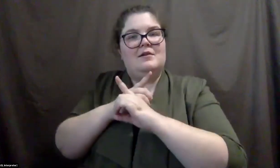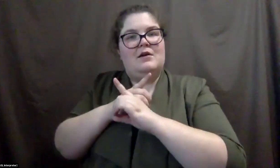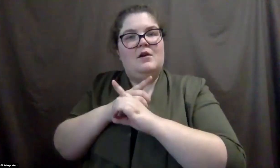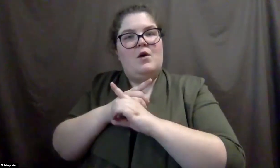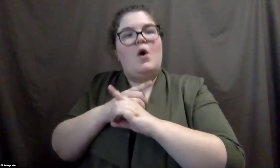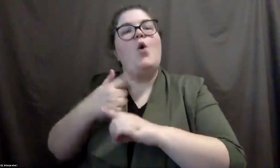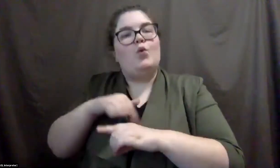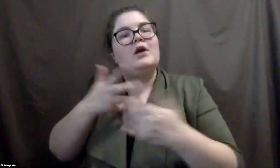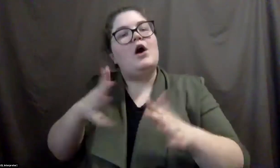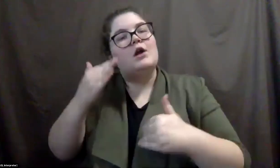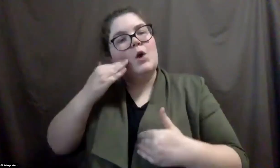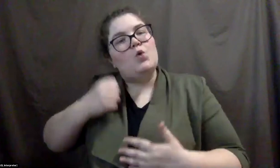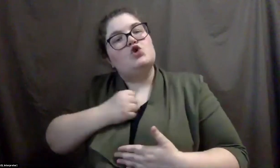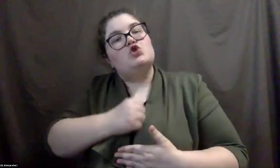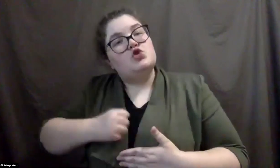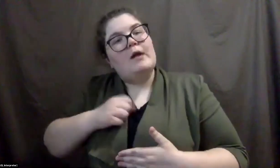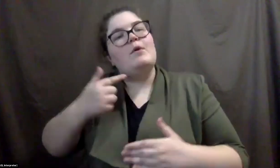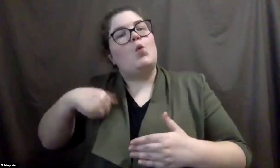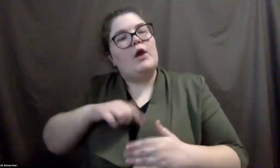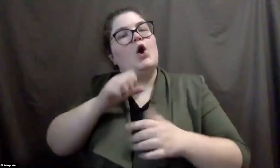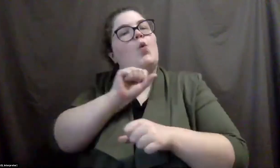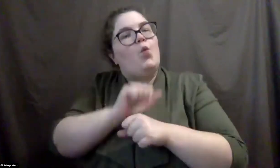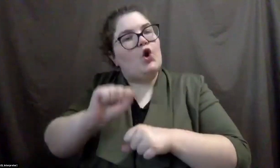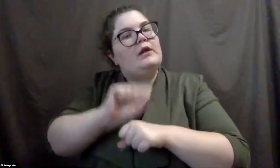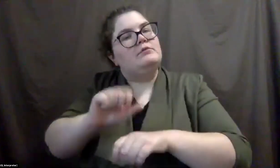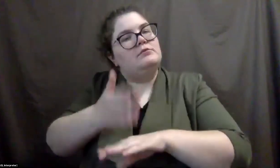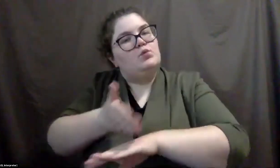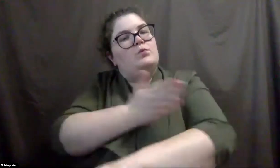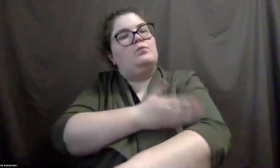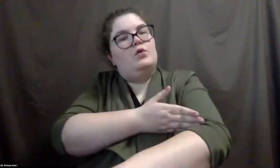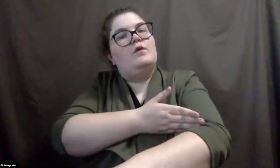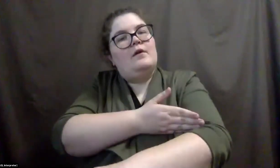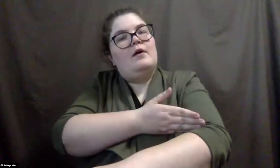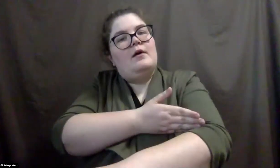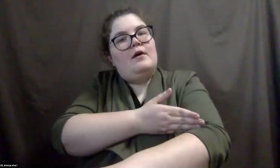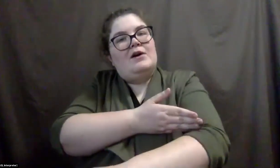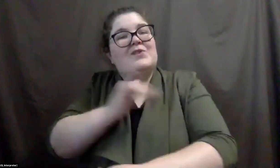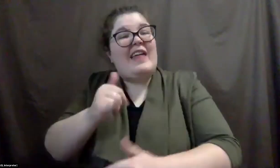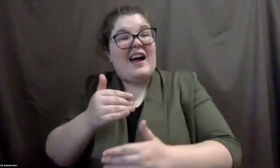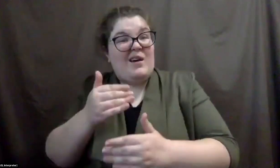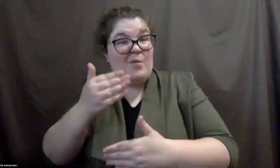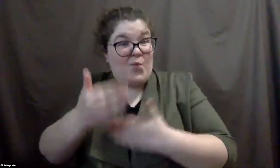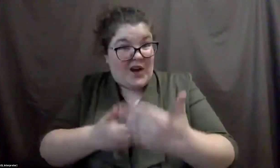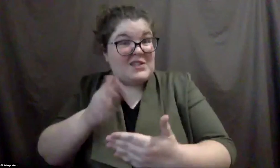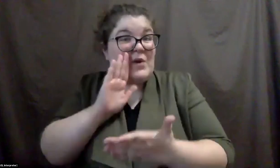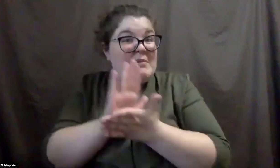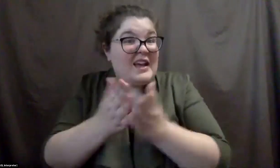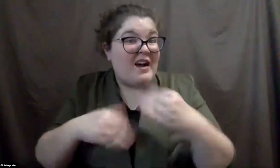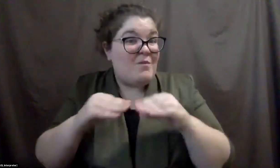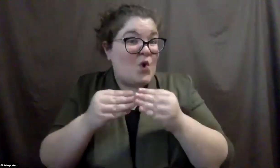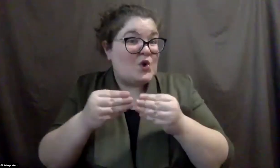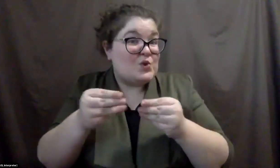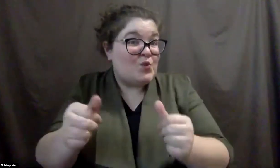know, and we're sorry, we're working on this. And it may make that process go a little more smoothly in terms of